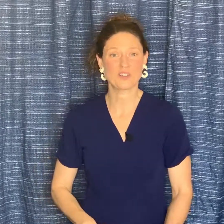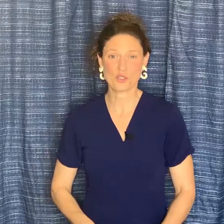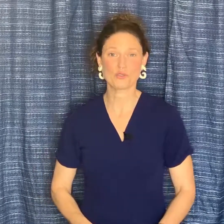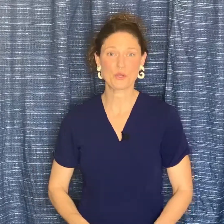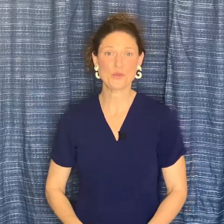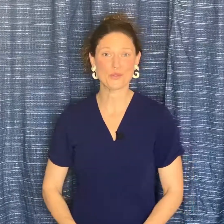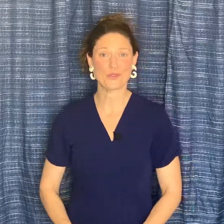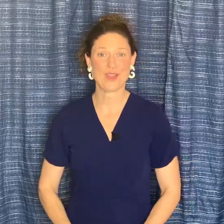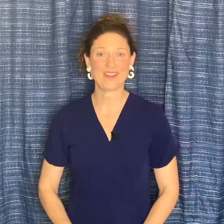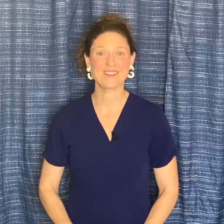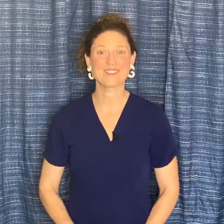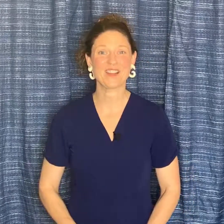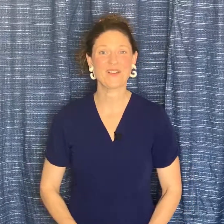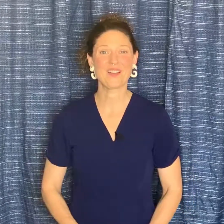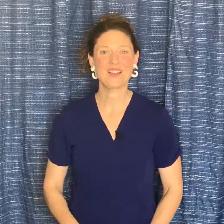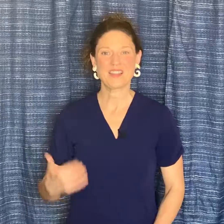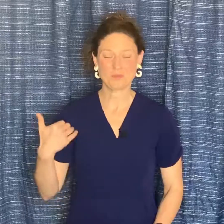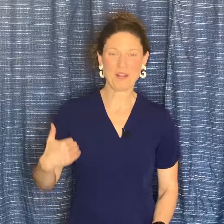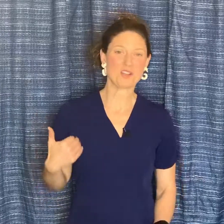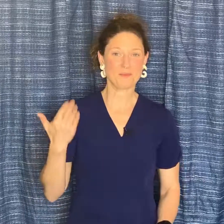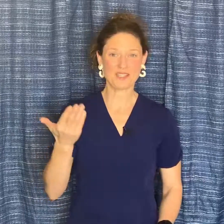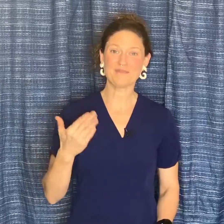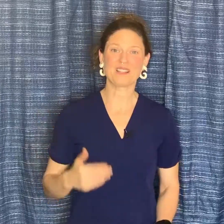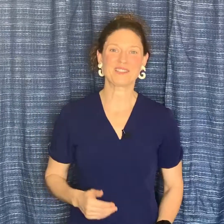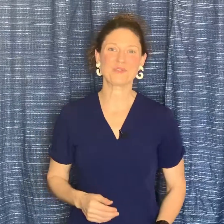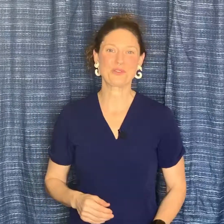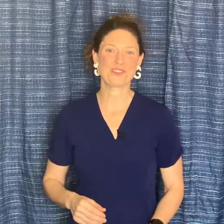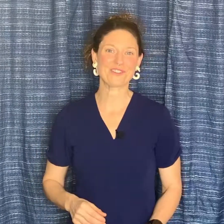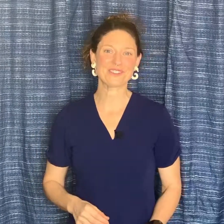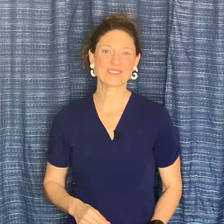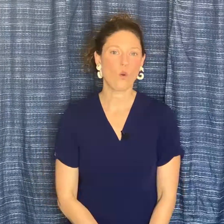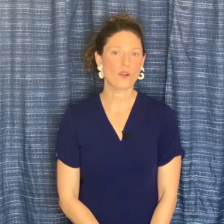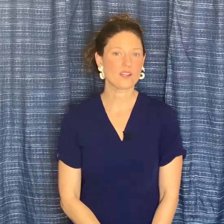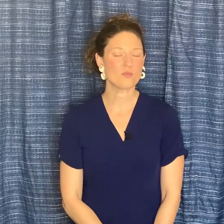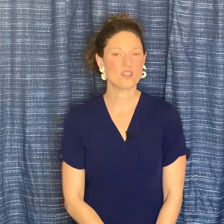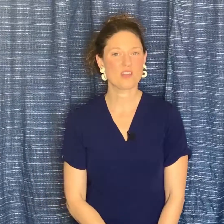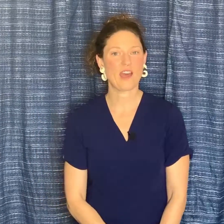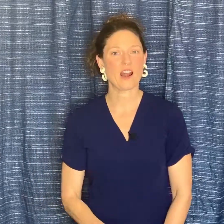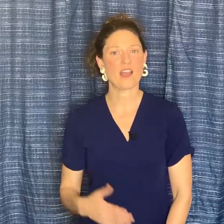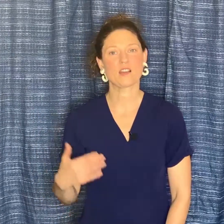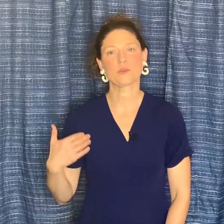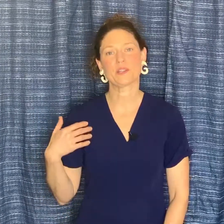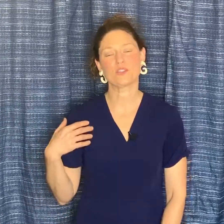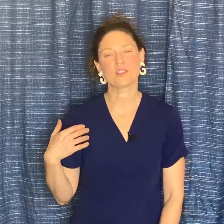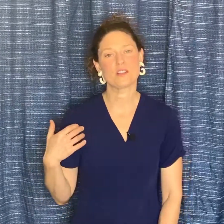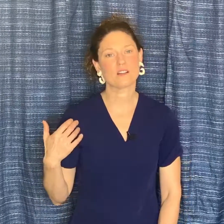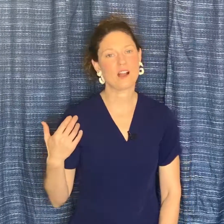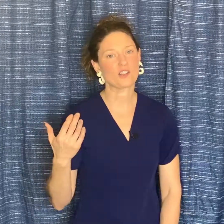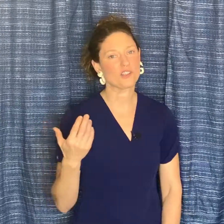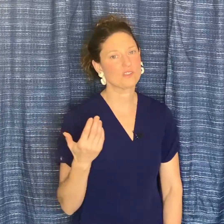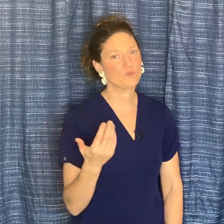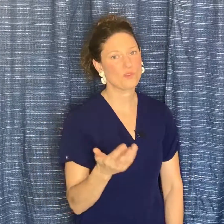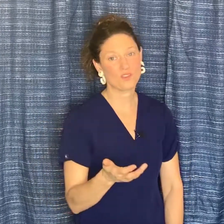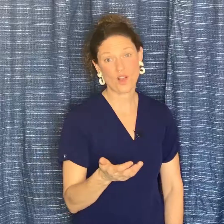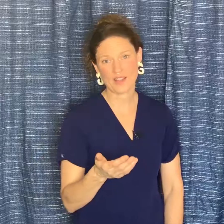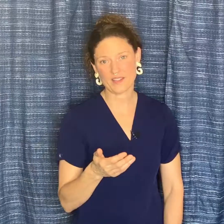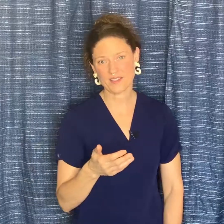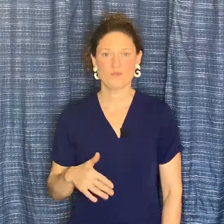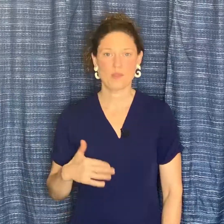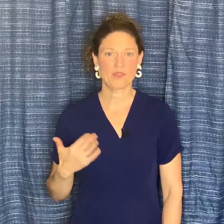deserve kudos for that. And so it's my job to give myself kudos. Or it could be that I had a really good interaction with a client. Maybe